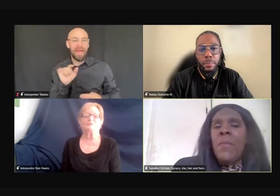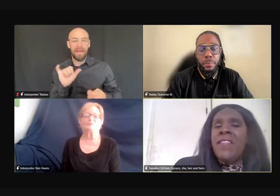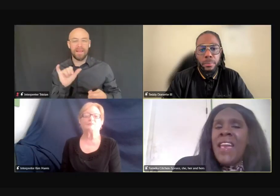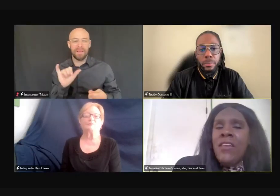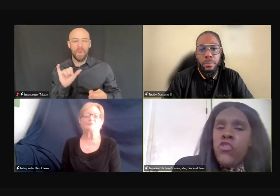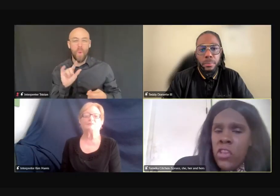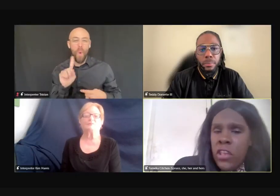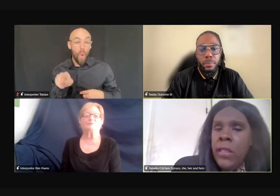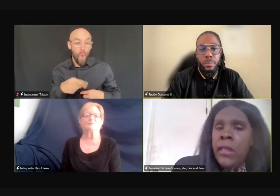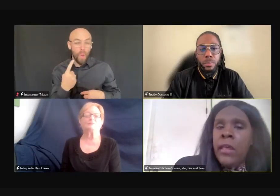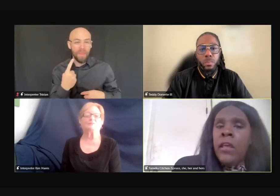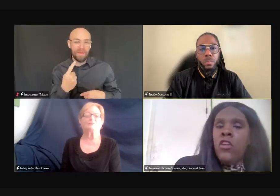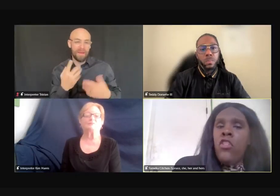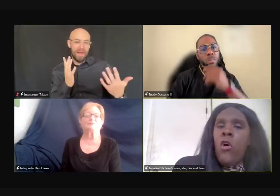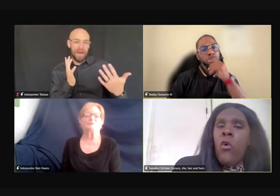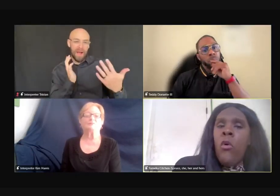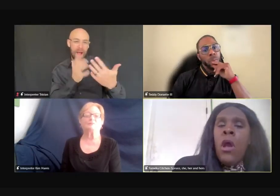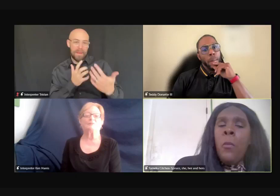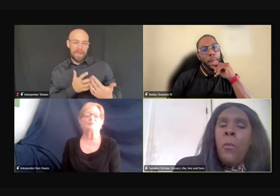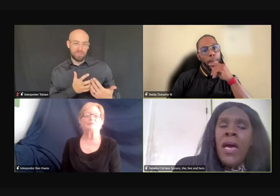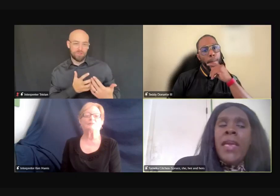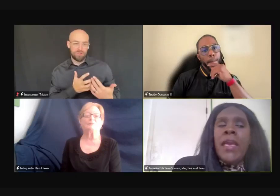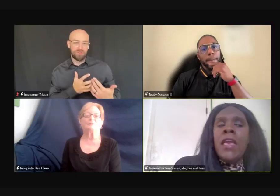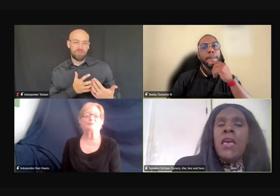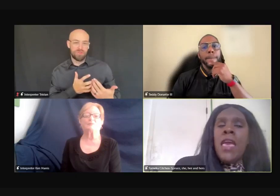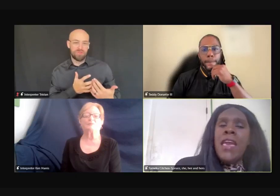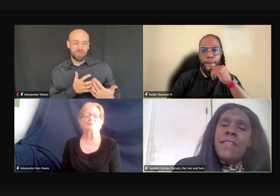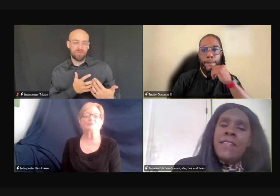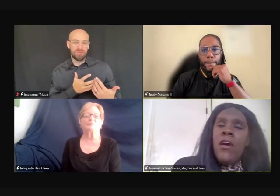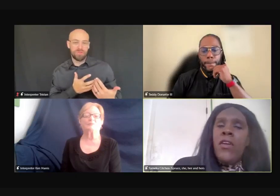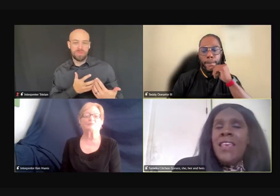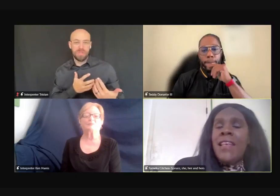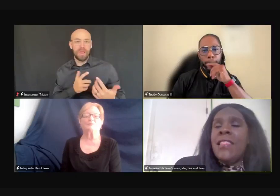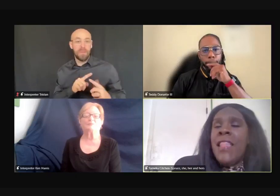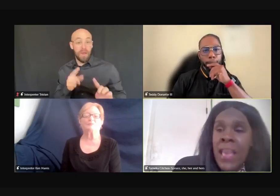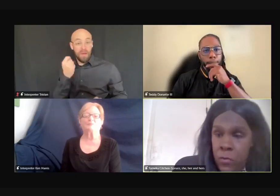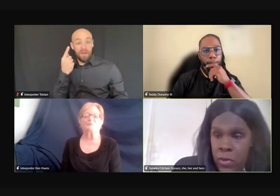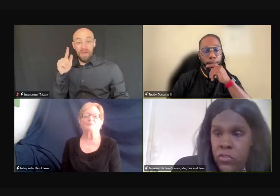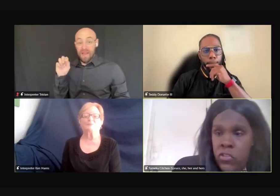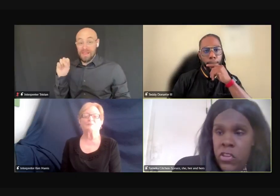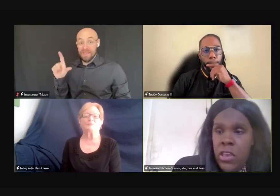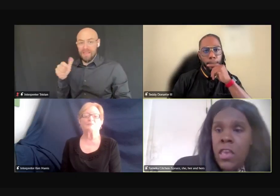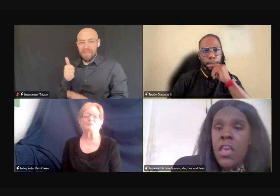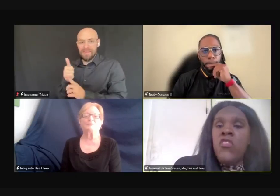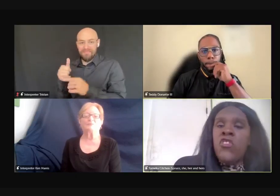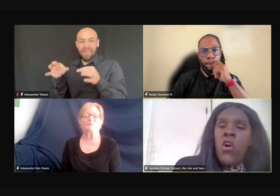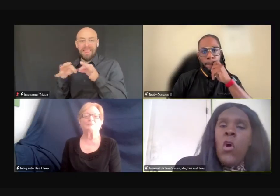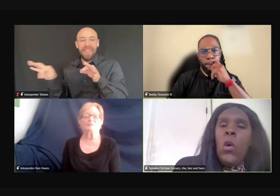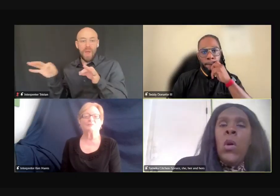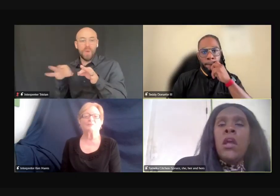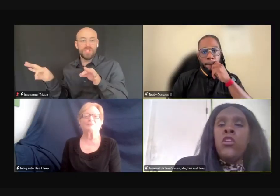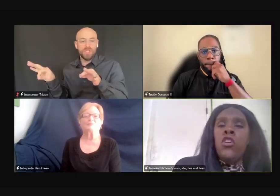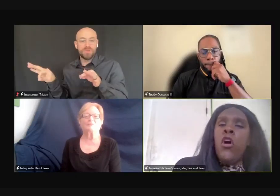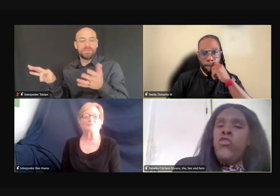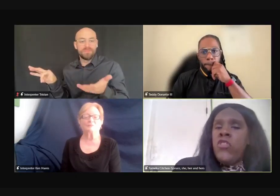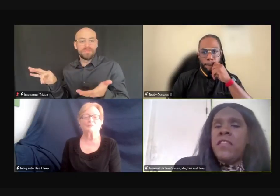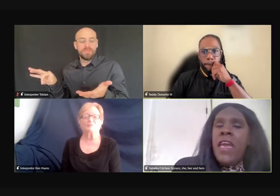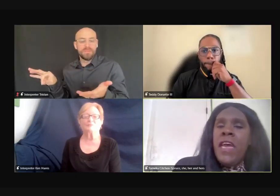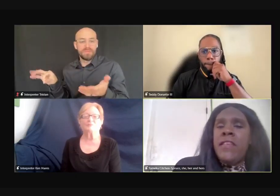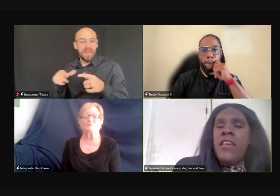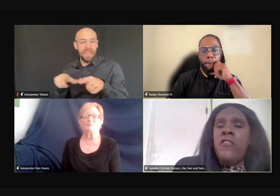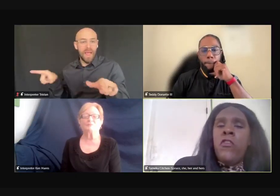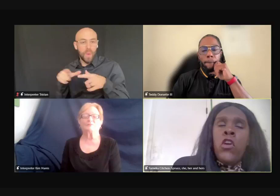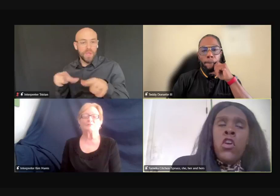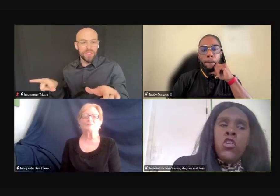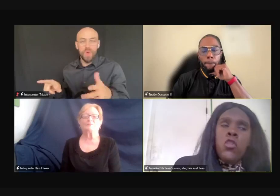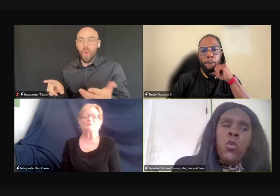an accommodation, you know, but ASL is a language, so, you know, just